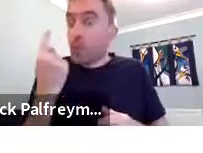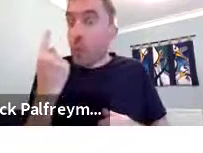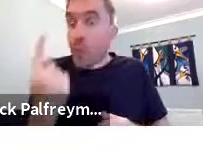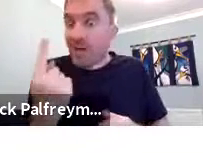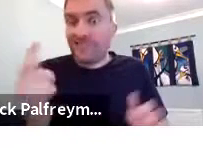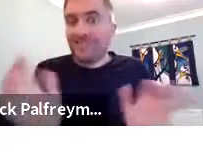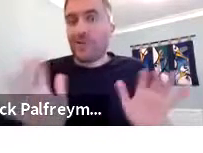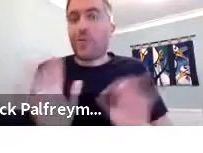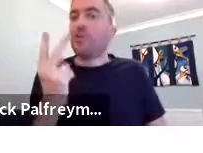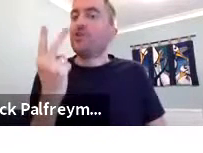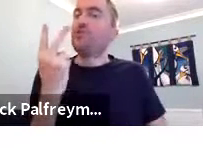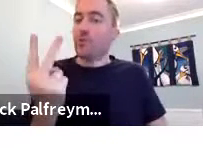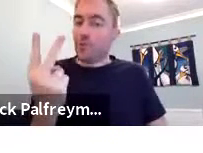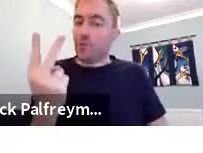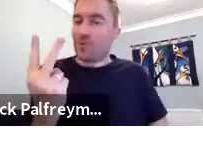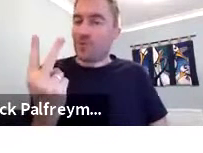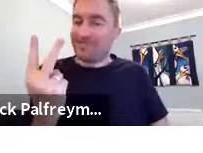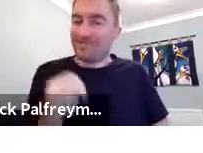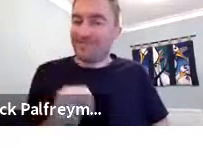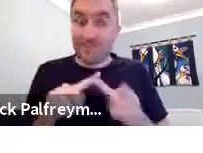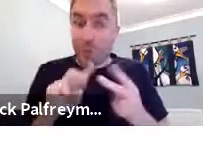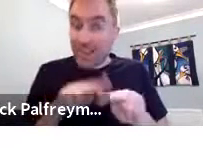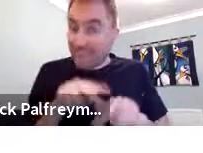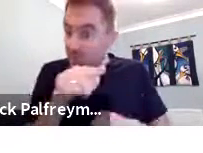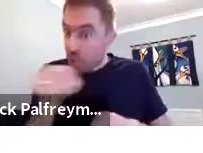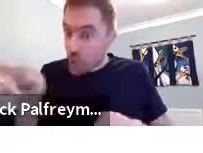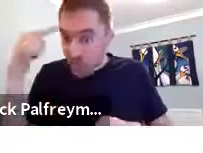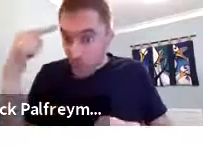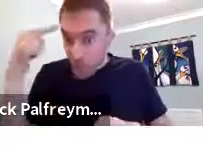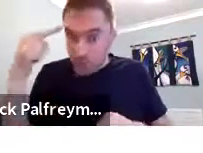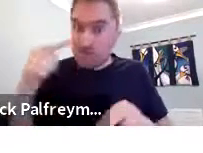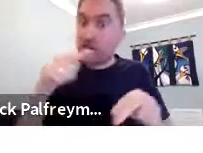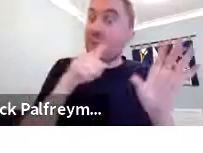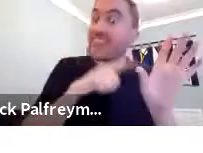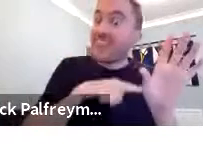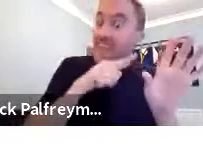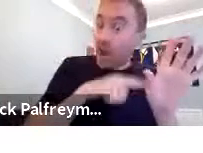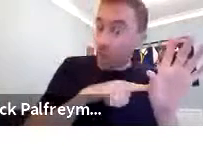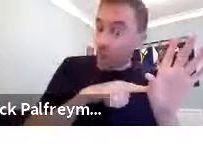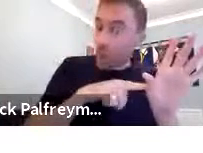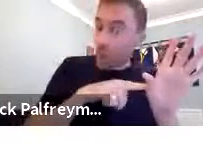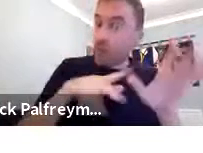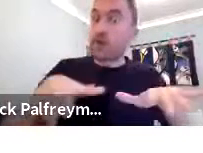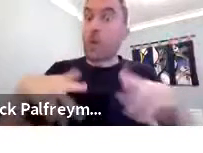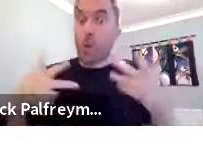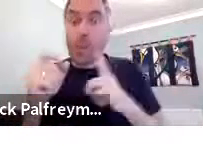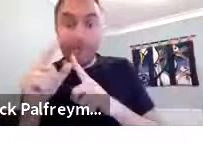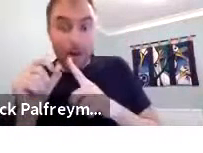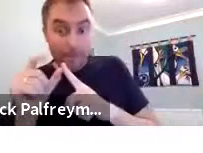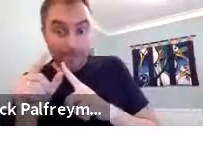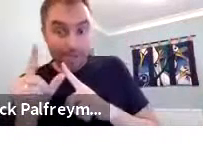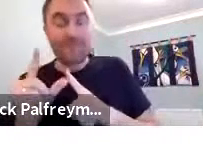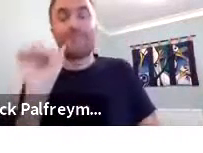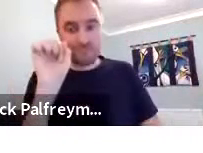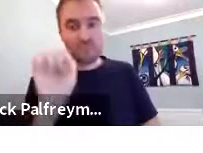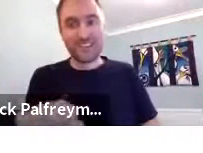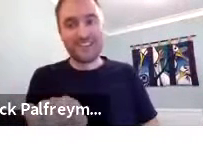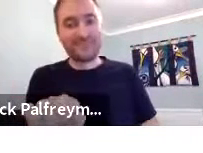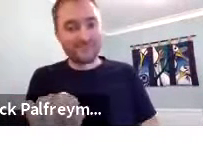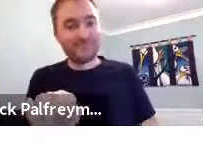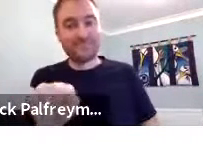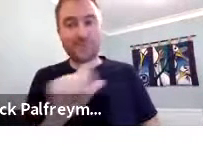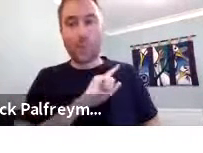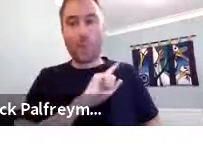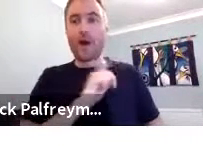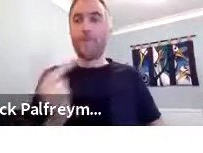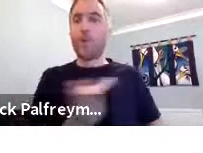I've been a little bit cheeky, really, because it's not just one. There's actually two of them that are derived from Indonesian co-speech. So, do you think